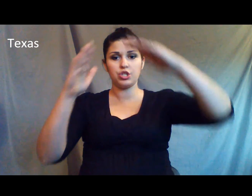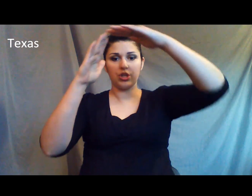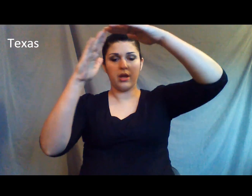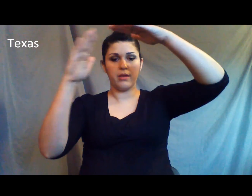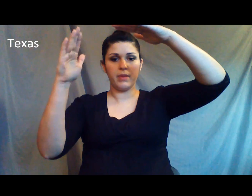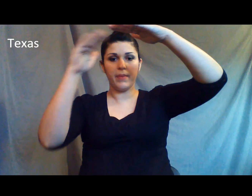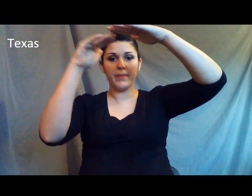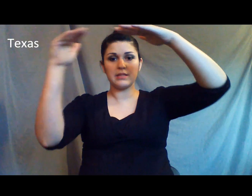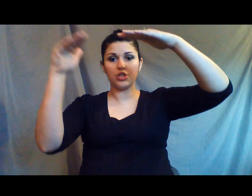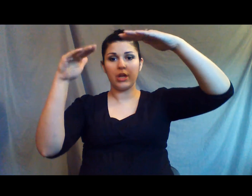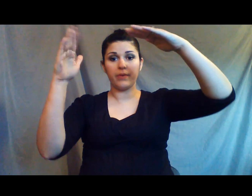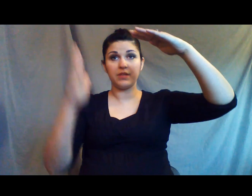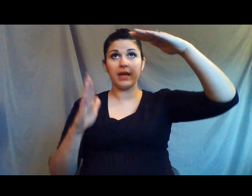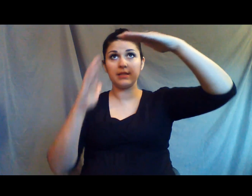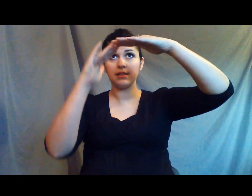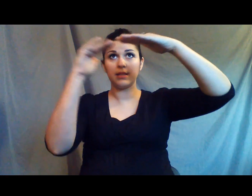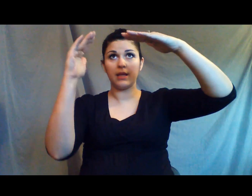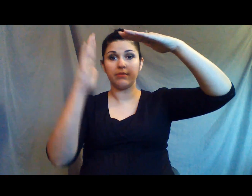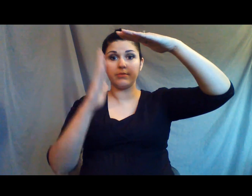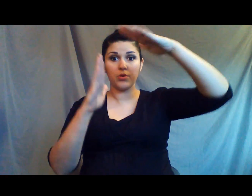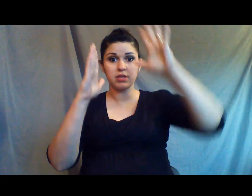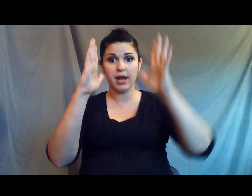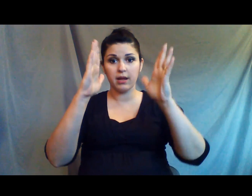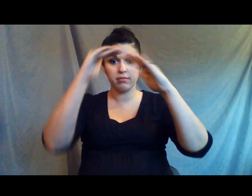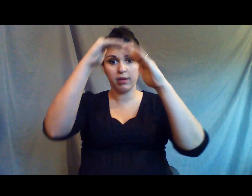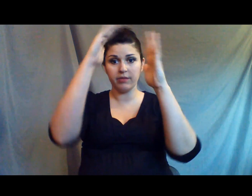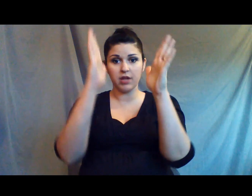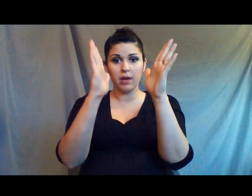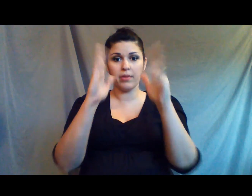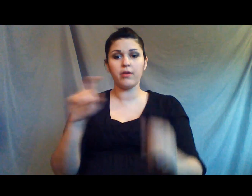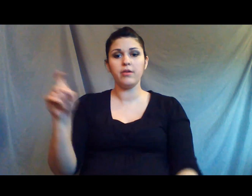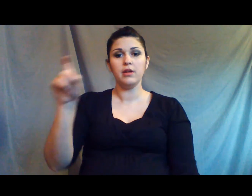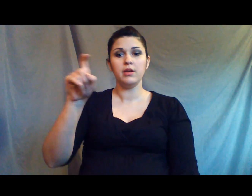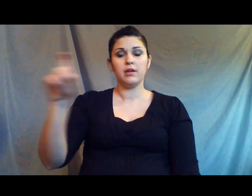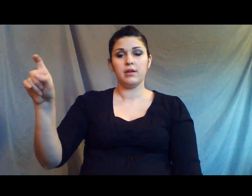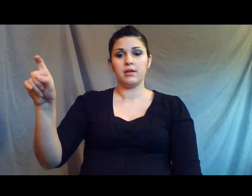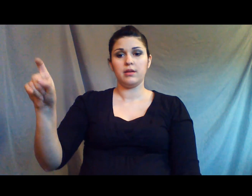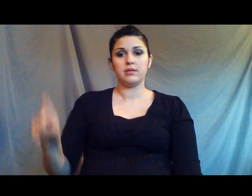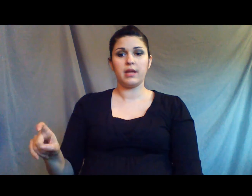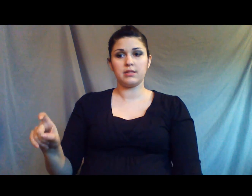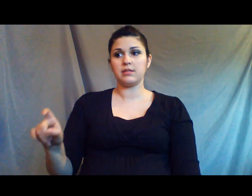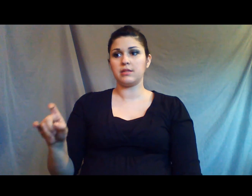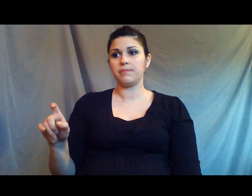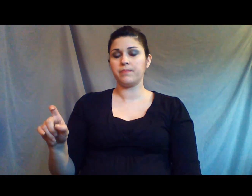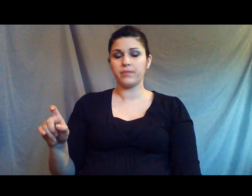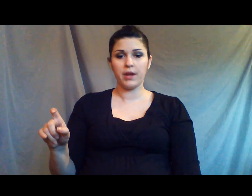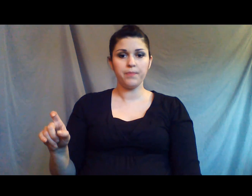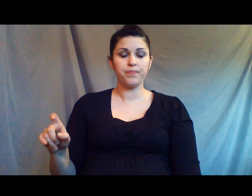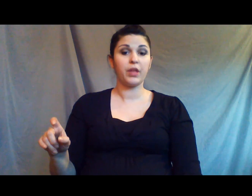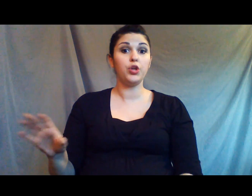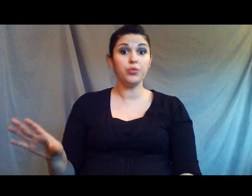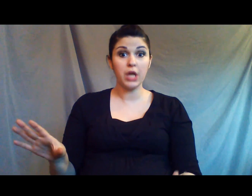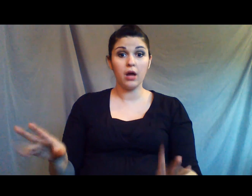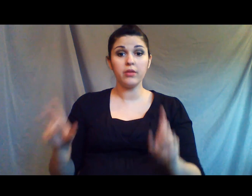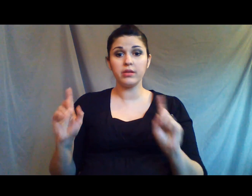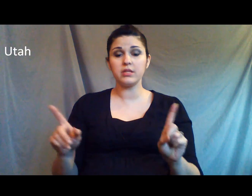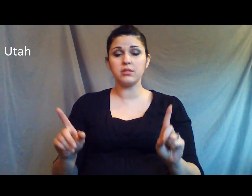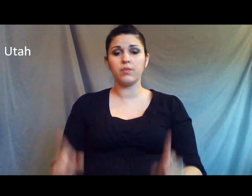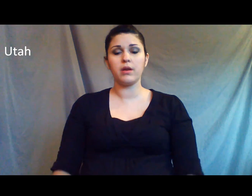mimics the shape of Texas, the smokestack kind of top there. Texas. Okay? Utah. Now this is the one